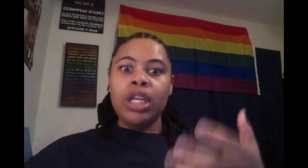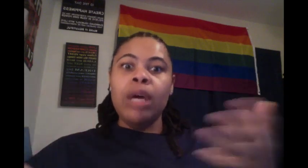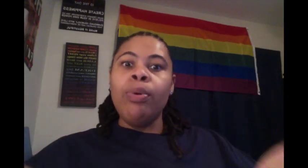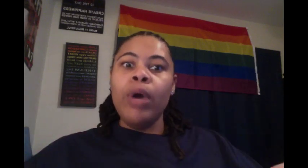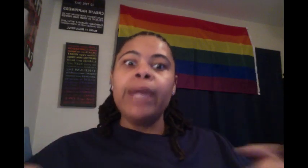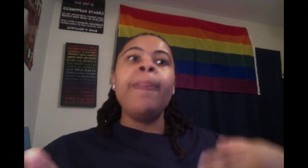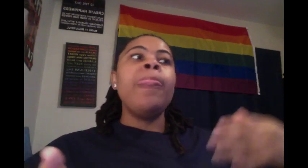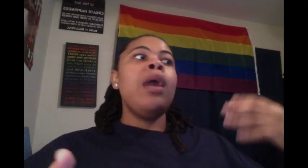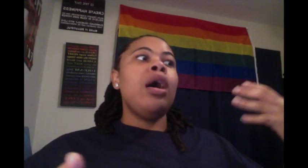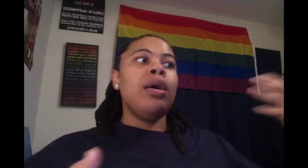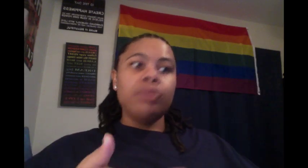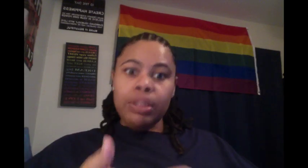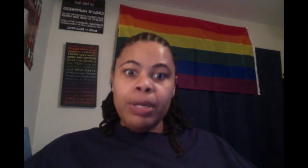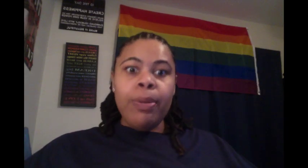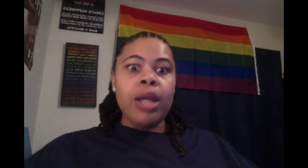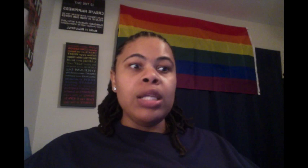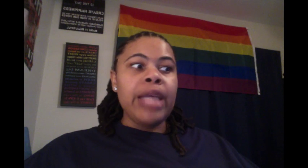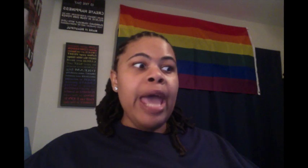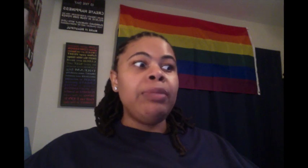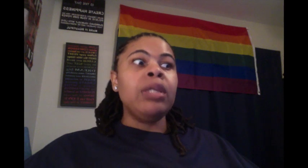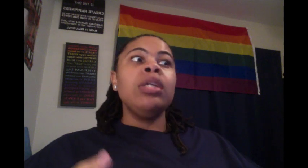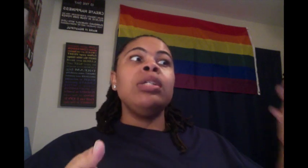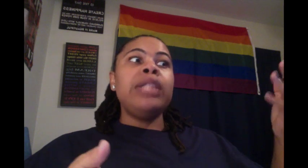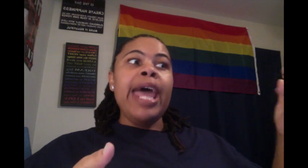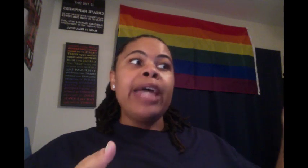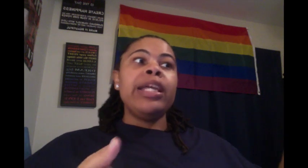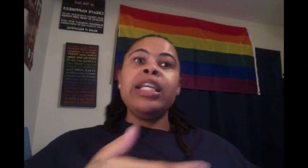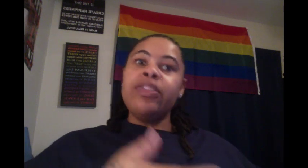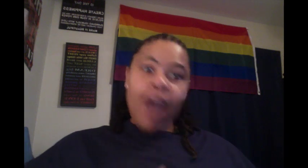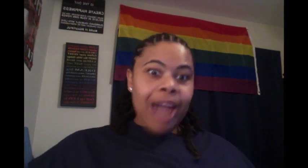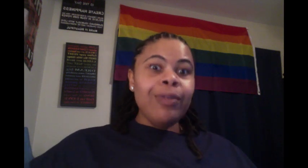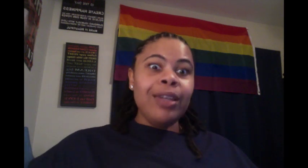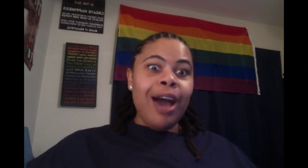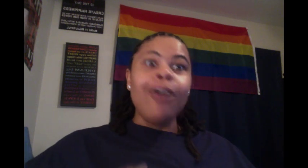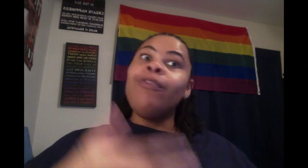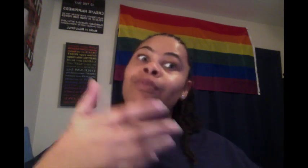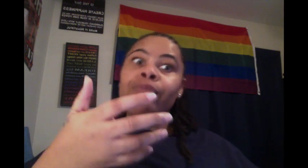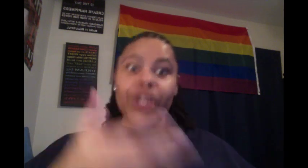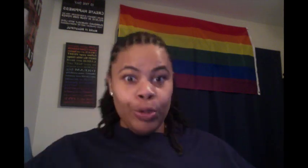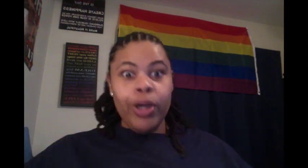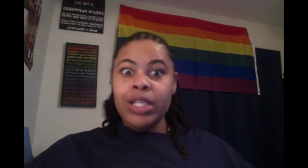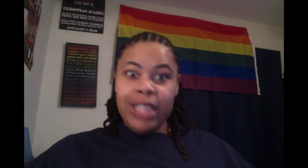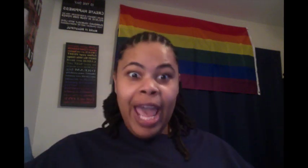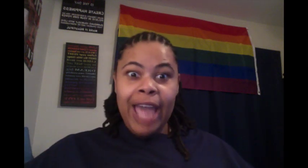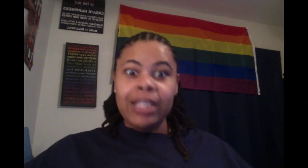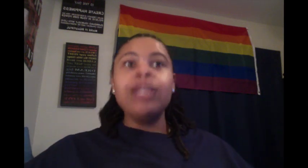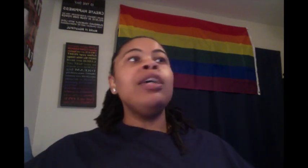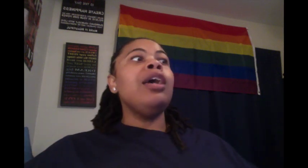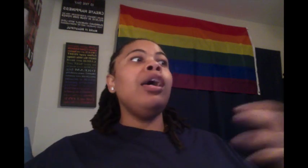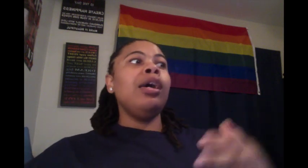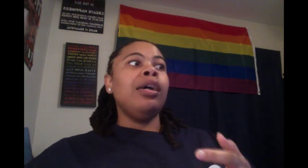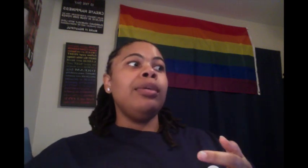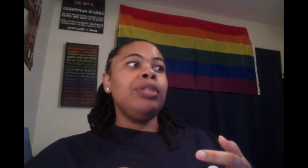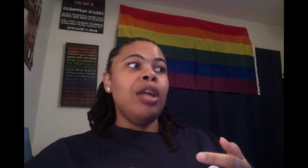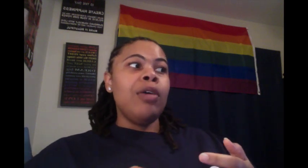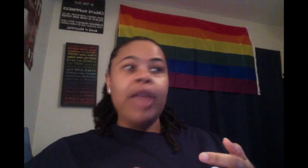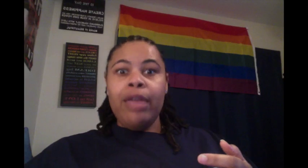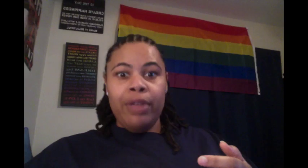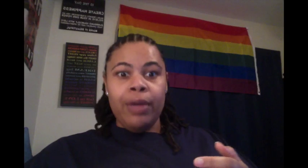appoint, um, to be a part of his cabinet that his father-in-law, Victoria's daddy, um, you know, gave him.